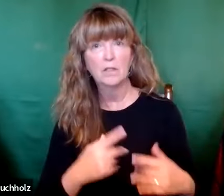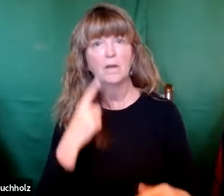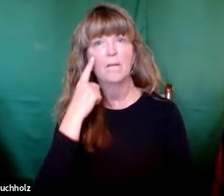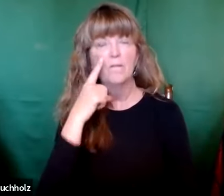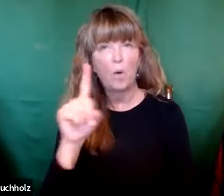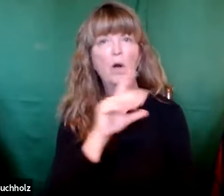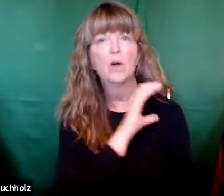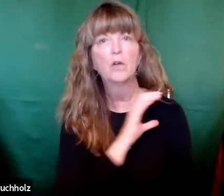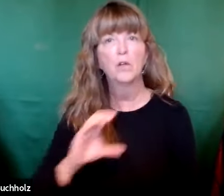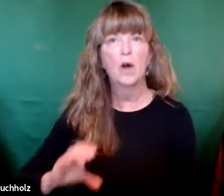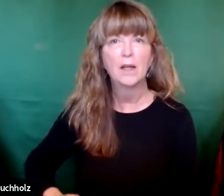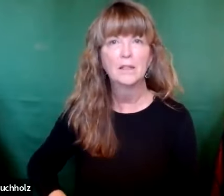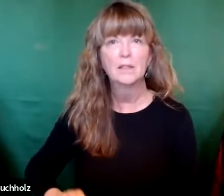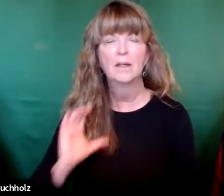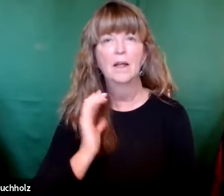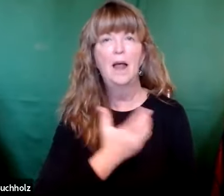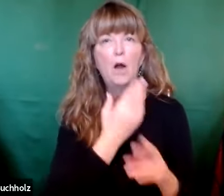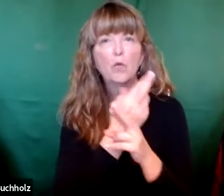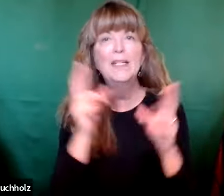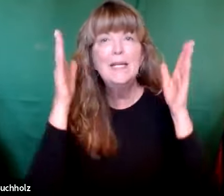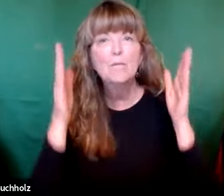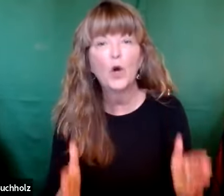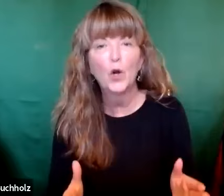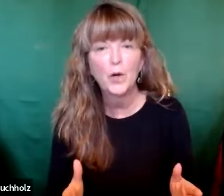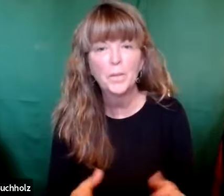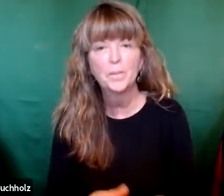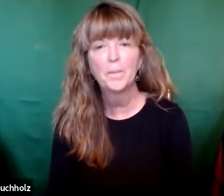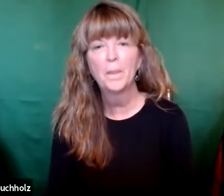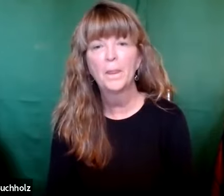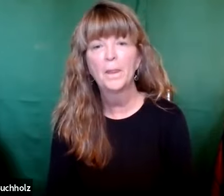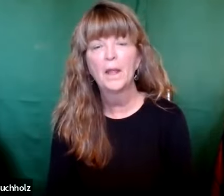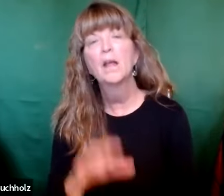John came to prepare our hearts for the coming of Christ, our true redeemer.